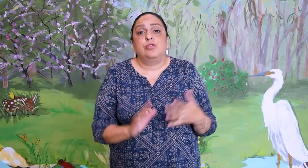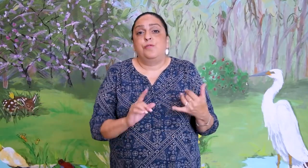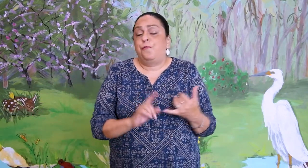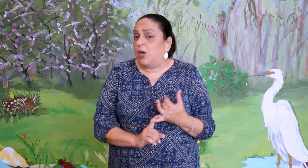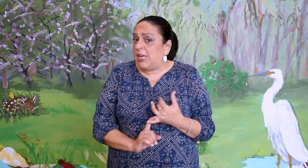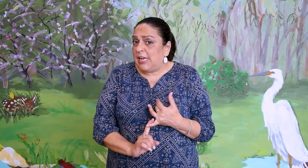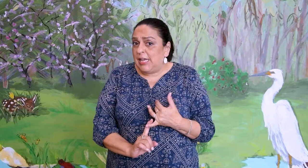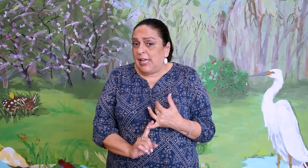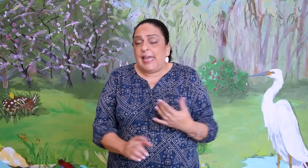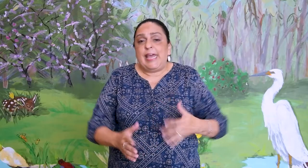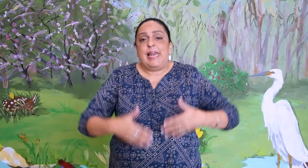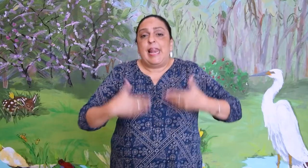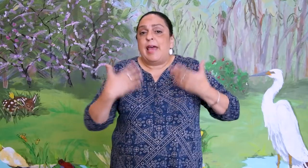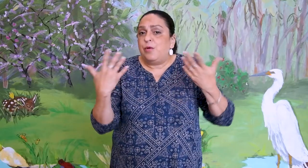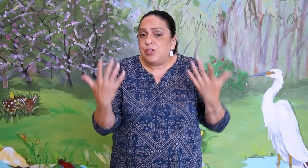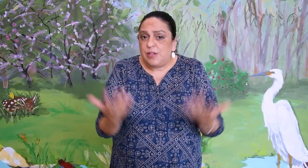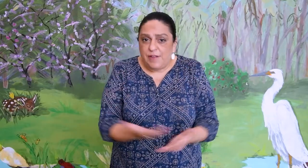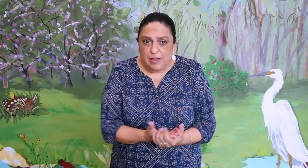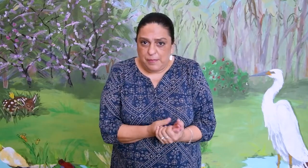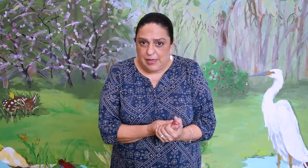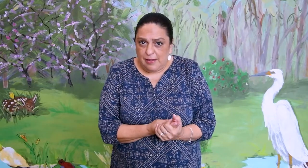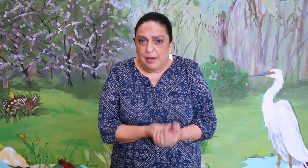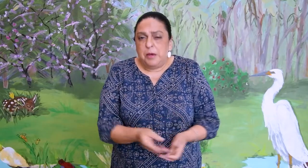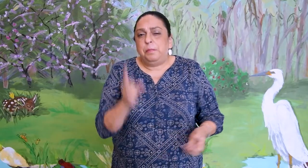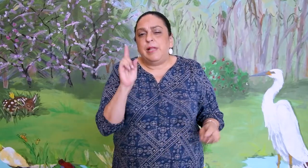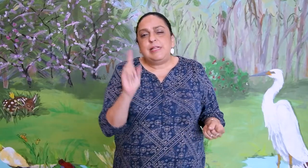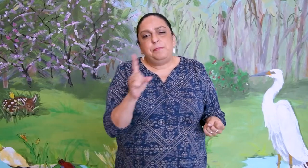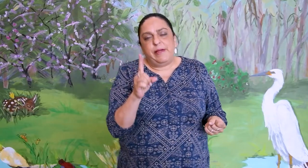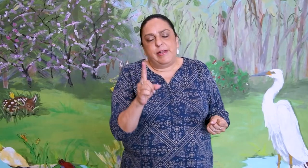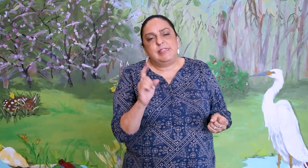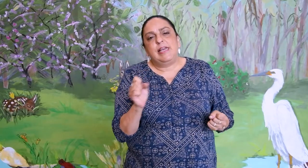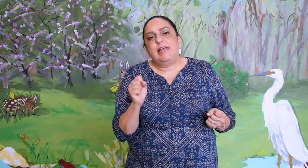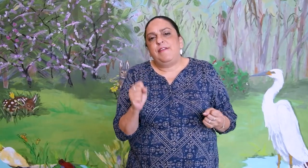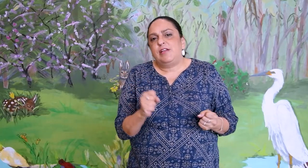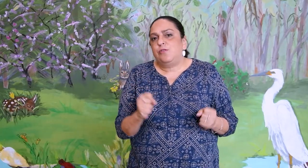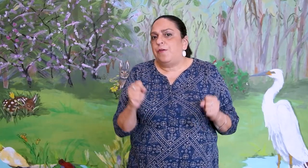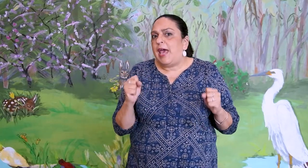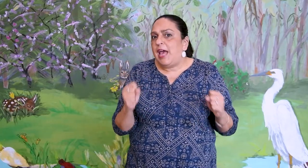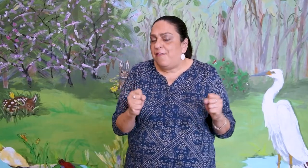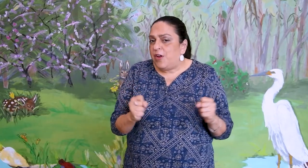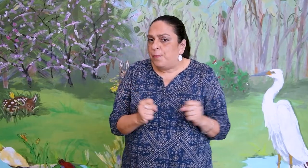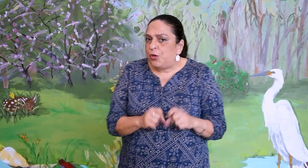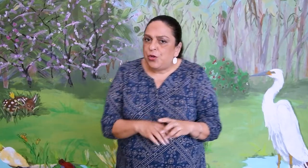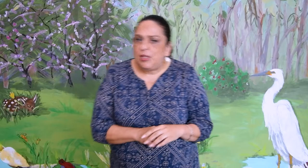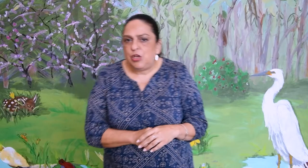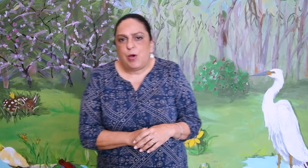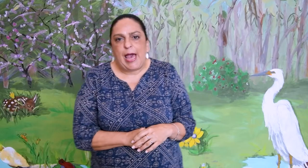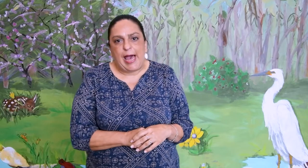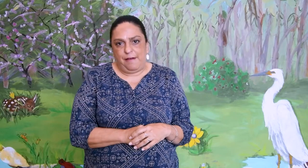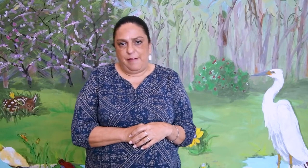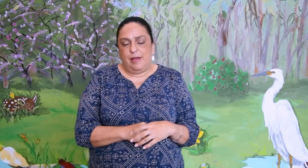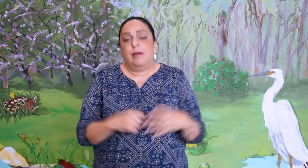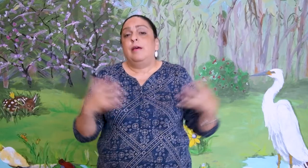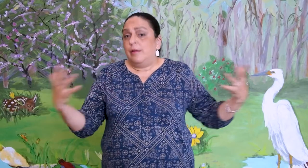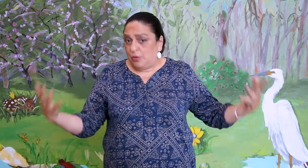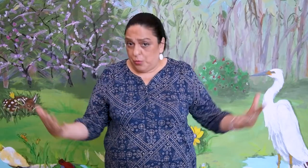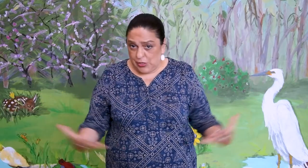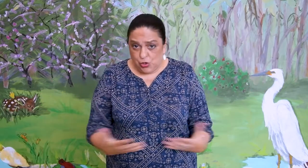just fun in language development. Please, parents, take advantage of every opportunity you have to enjoy